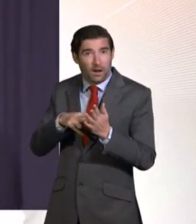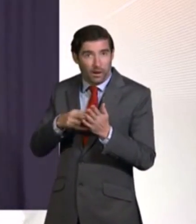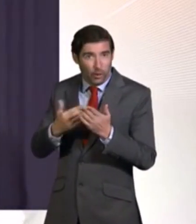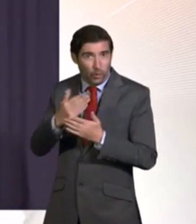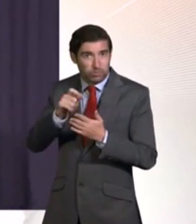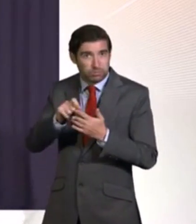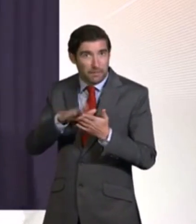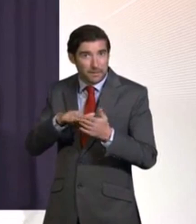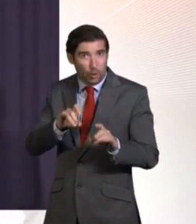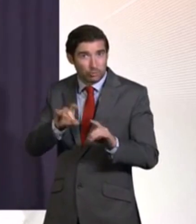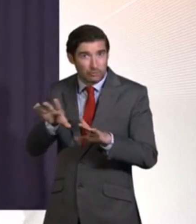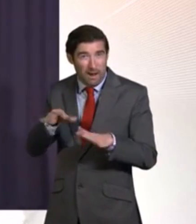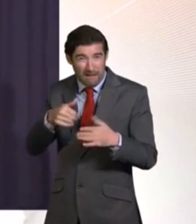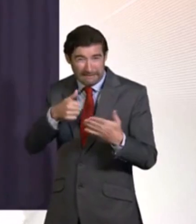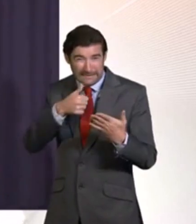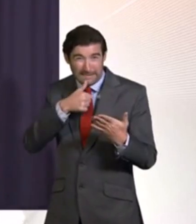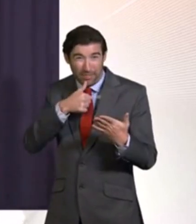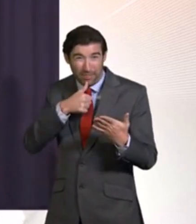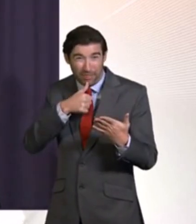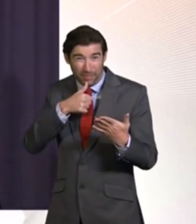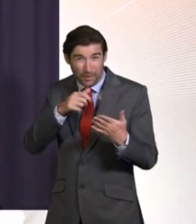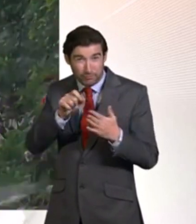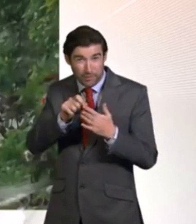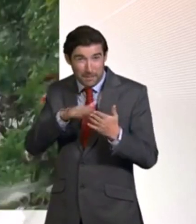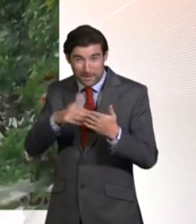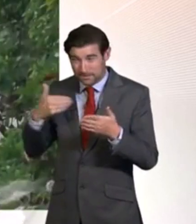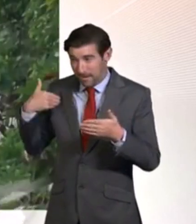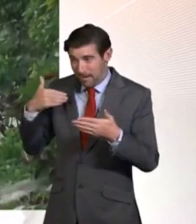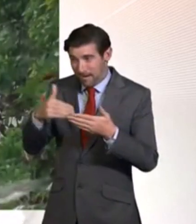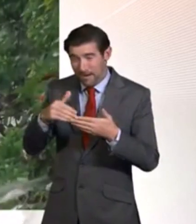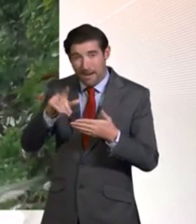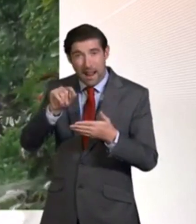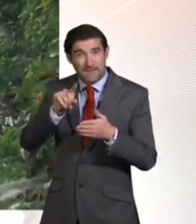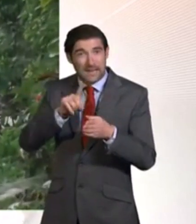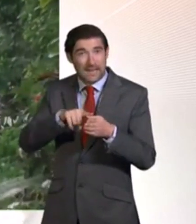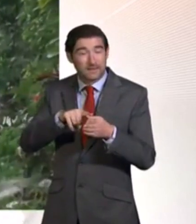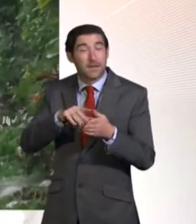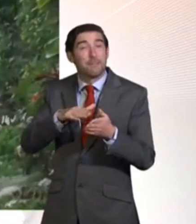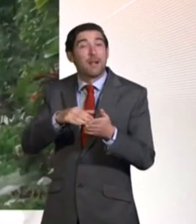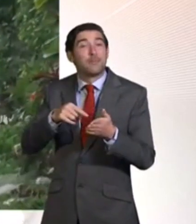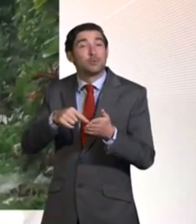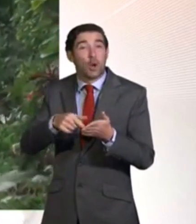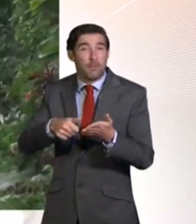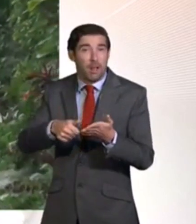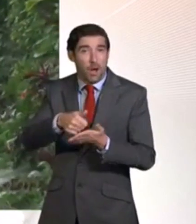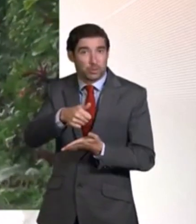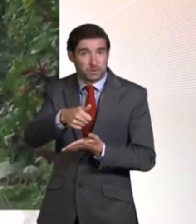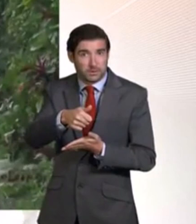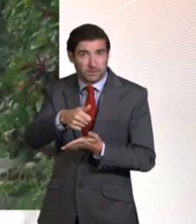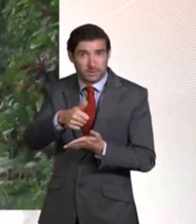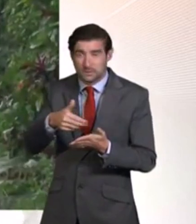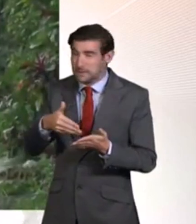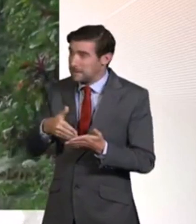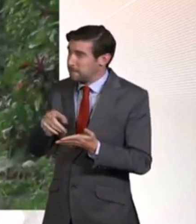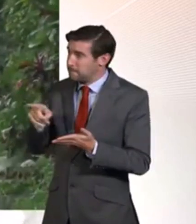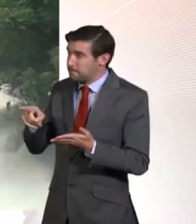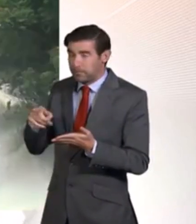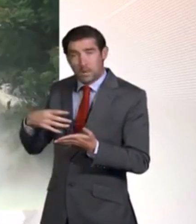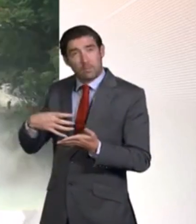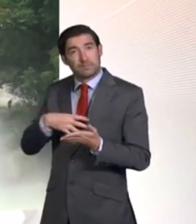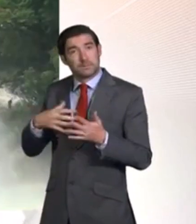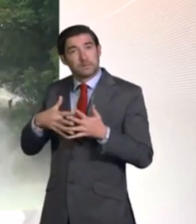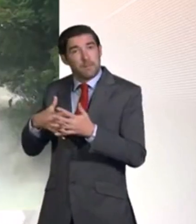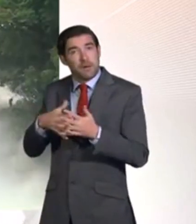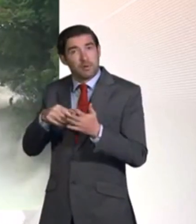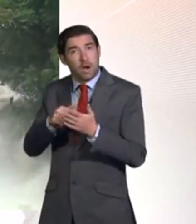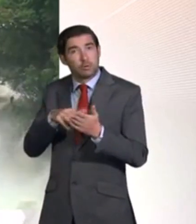Malcolm Turnbull was forced out by his party rivals. Donald Trump declares a state of emergency for Hawaii as flash flooding and